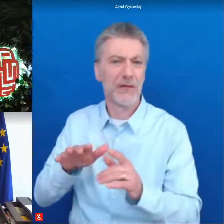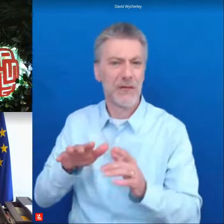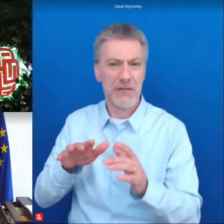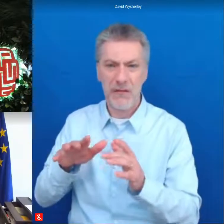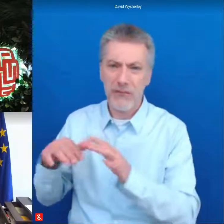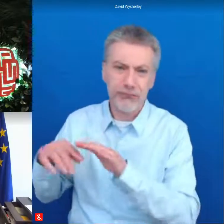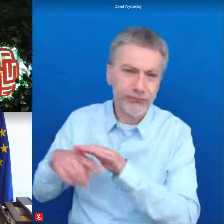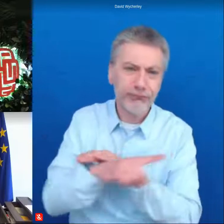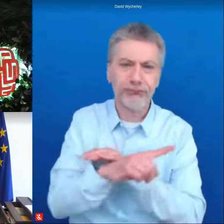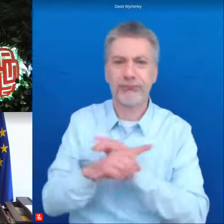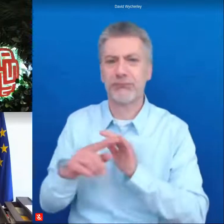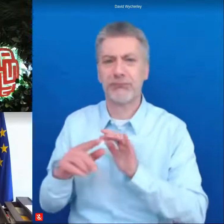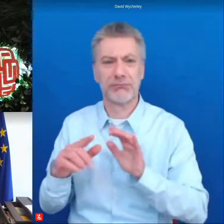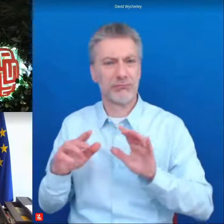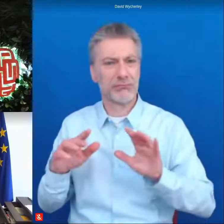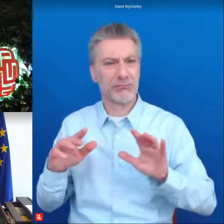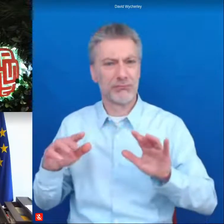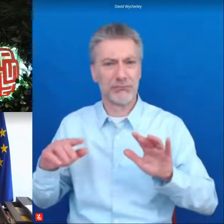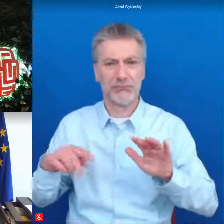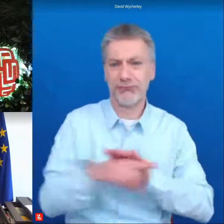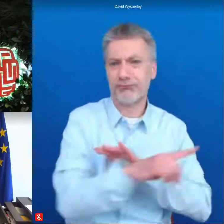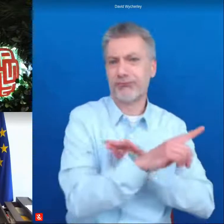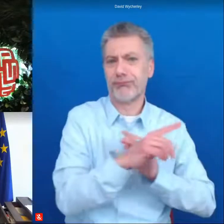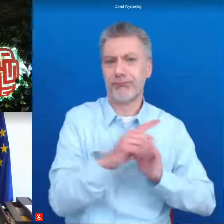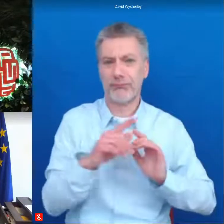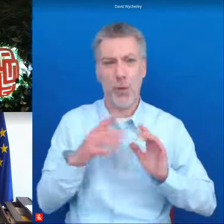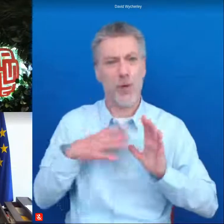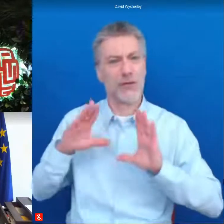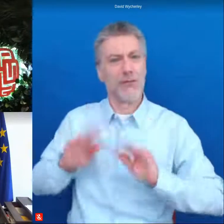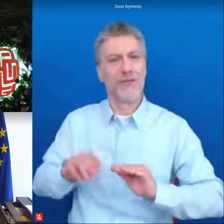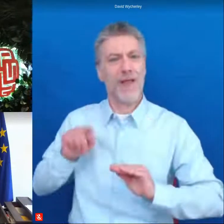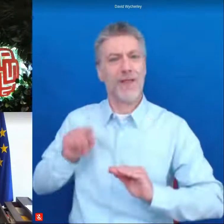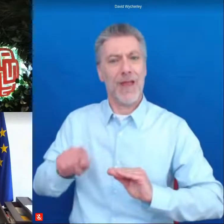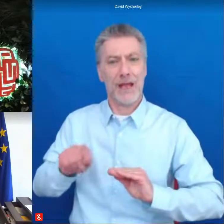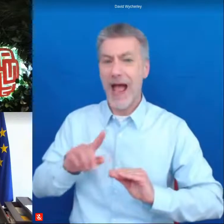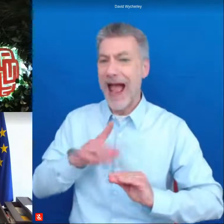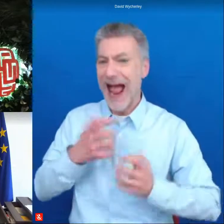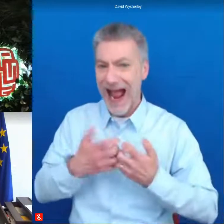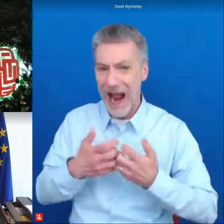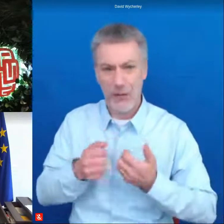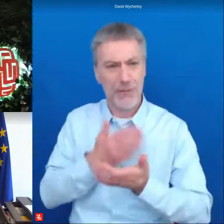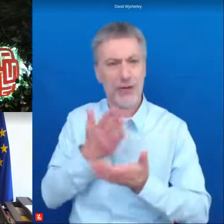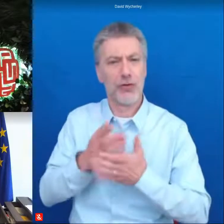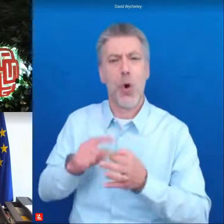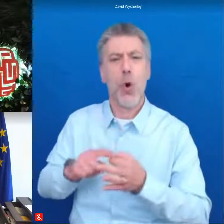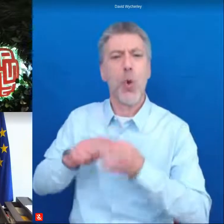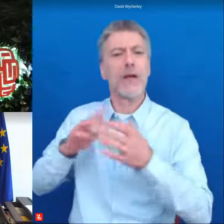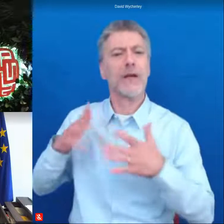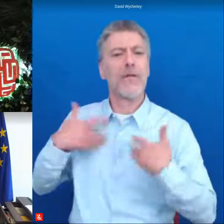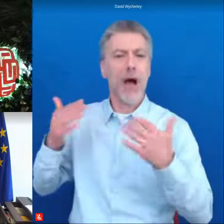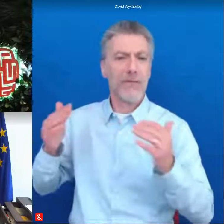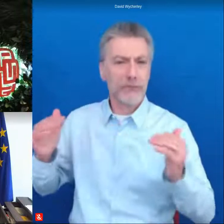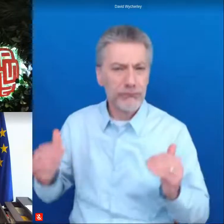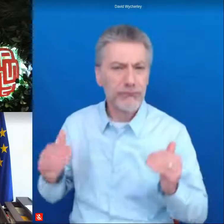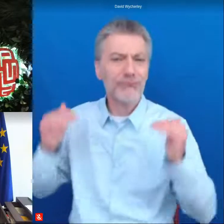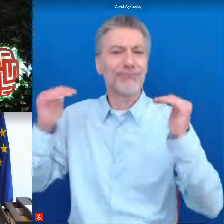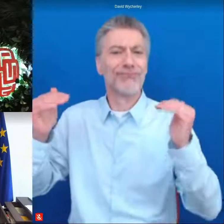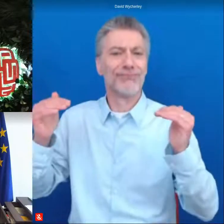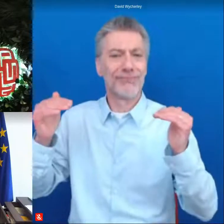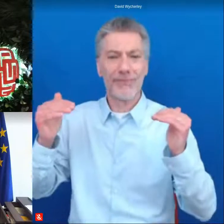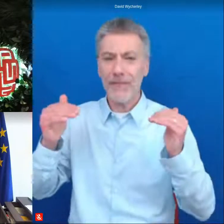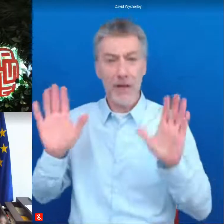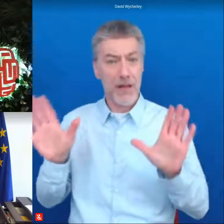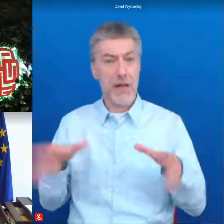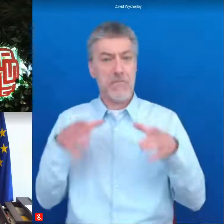qualified flow away with it let us build a higher quality of life by making medium